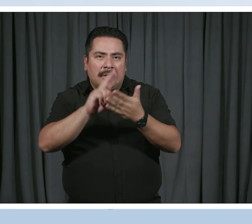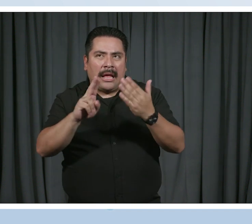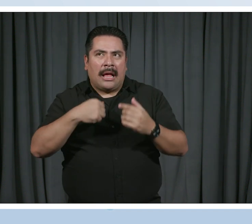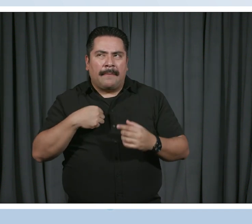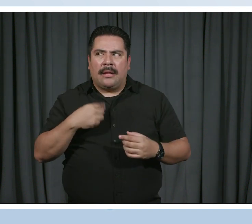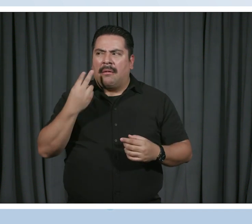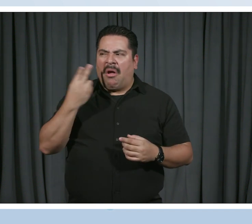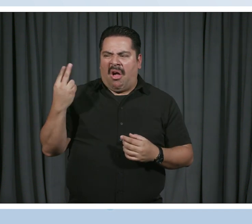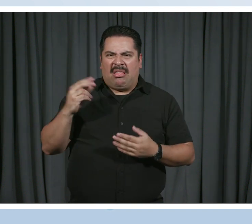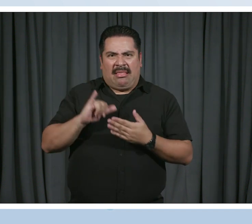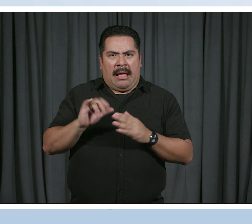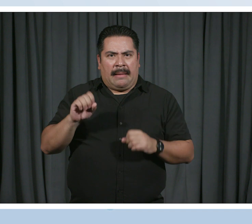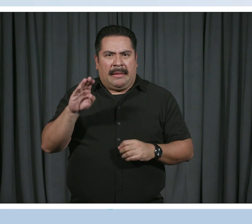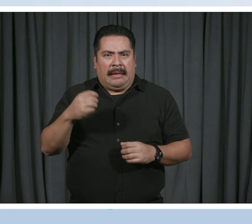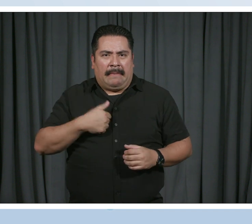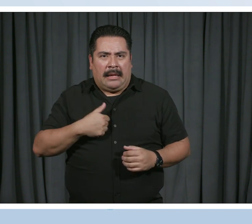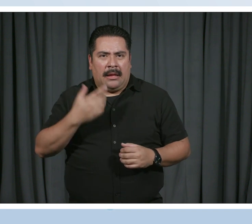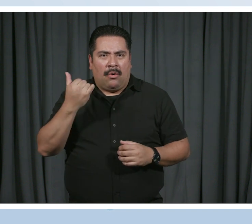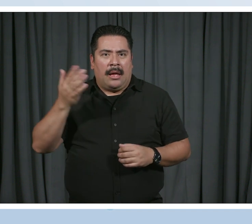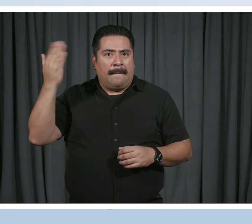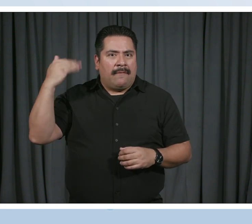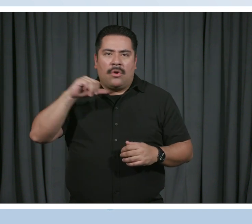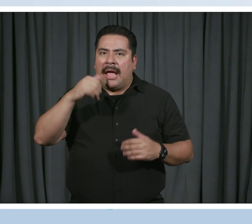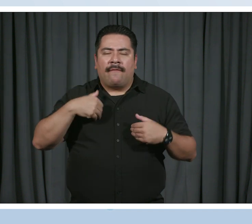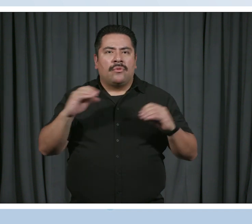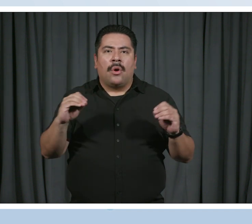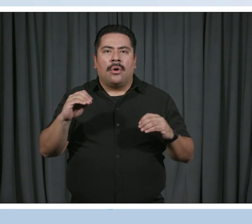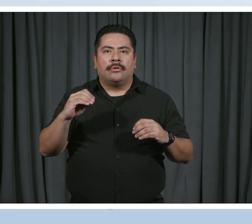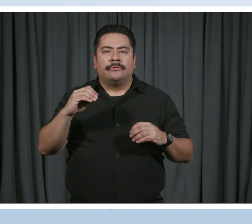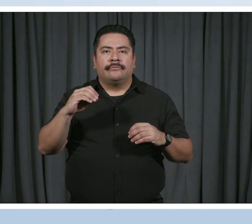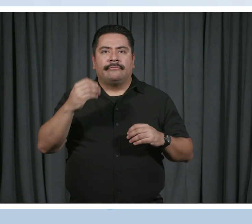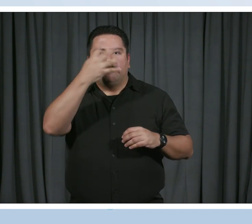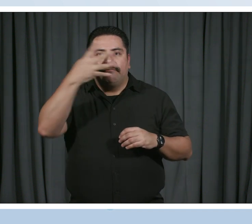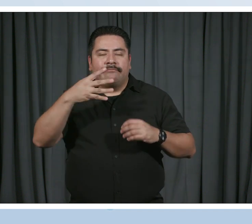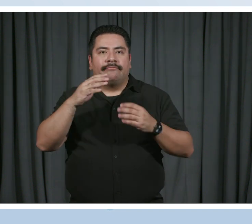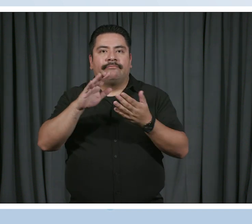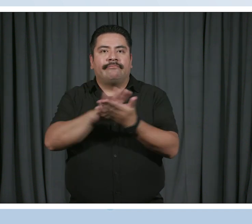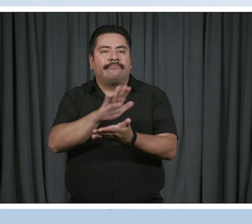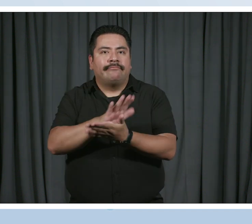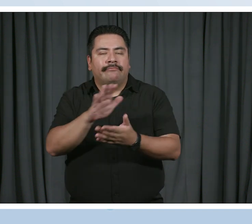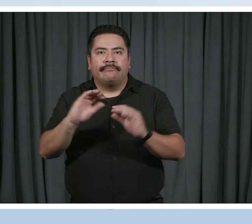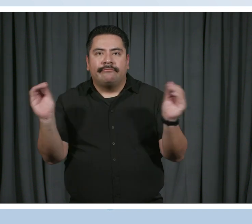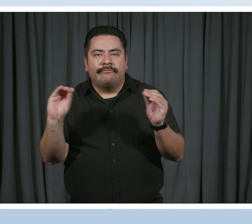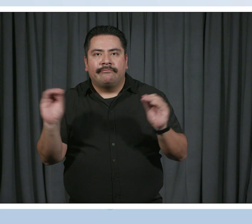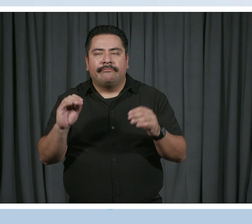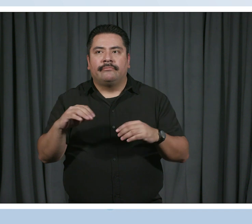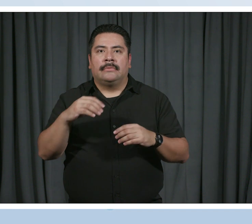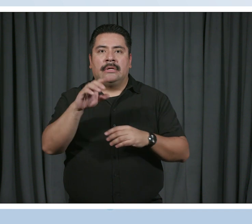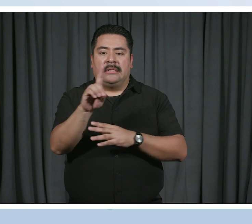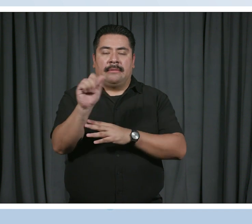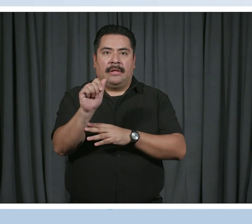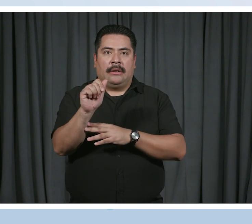me because at some point I was undocumented and I didn't know if I was going to go to college or not. Disability community to me is